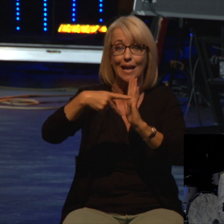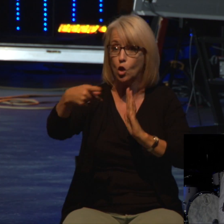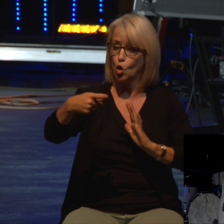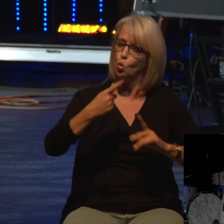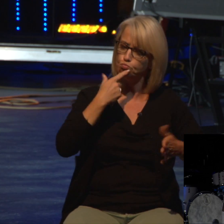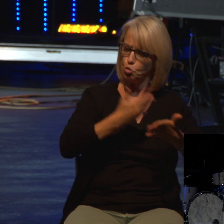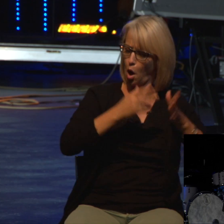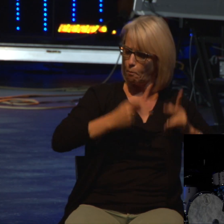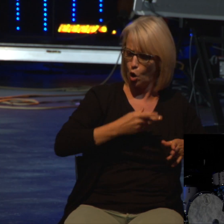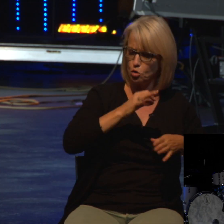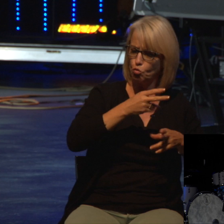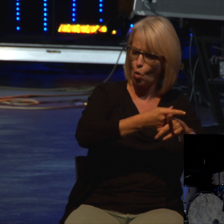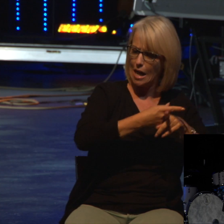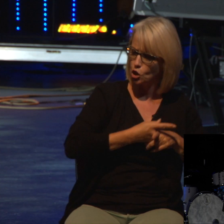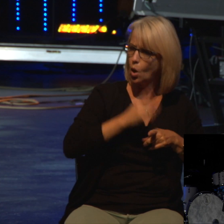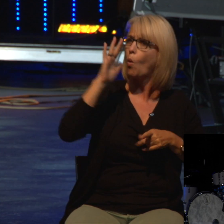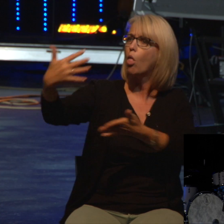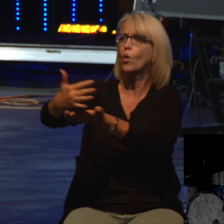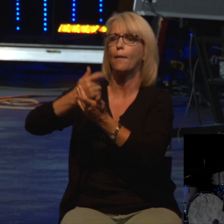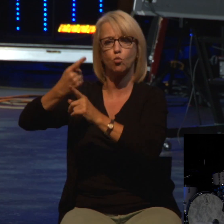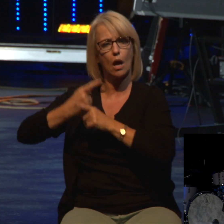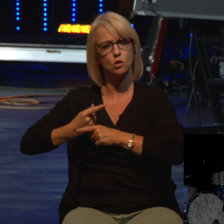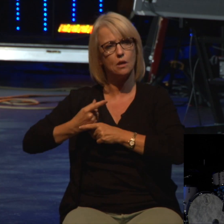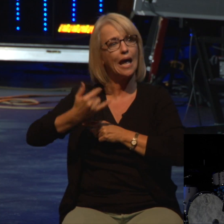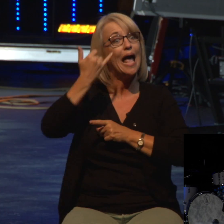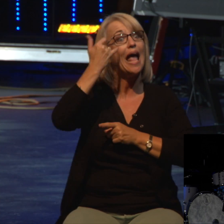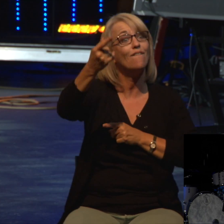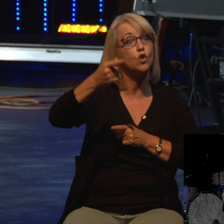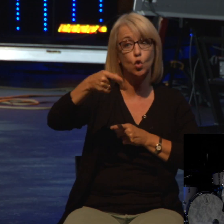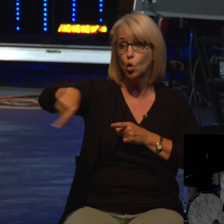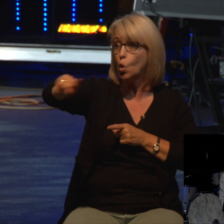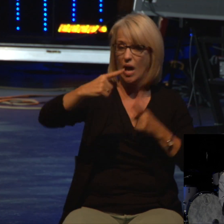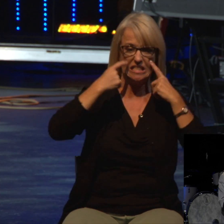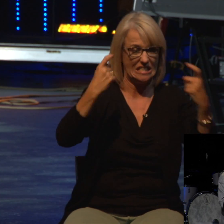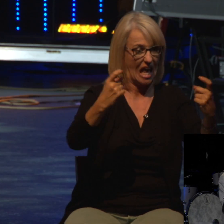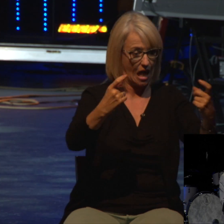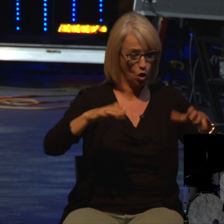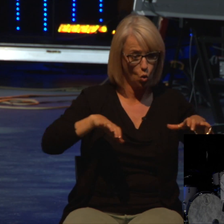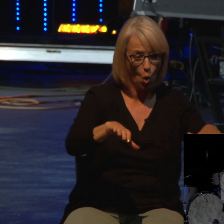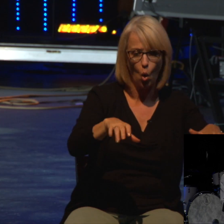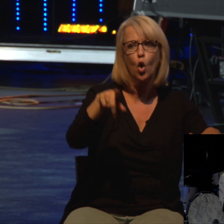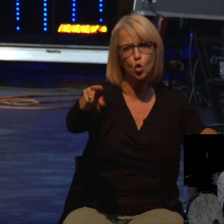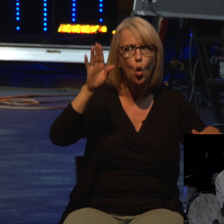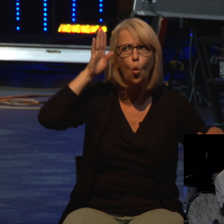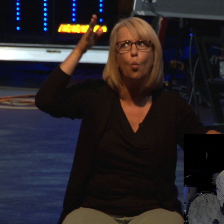going to reap the benefits of righteousness. But if you sow to sin, you are going to reap